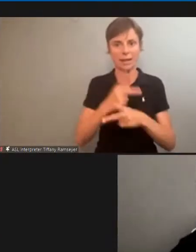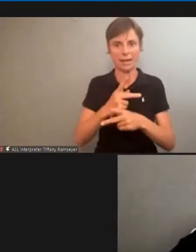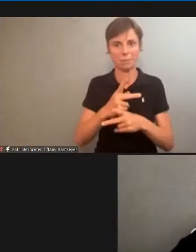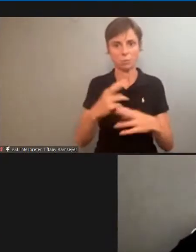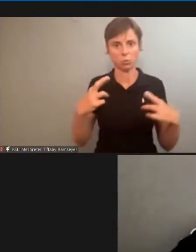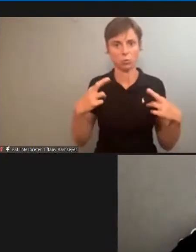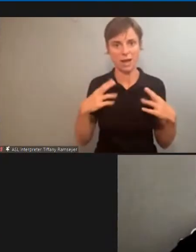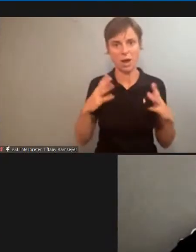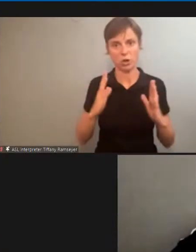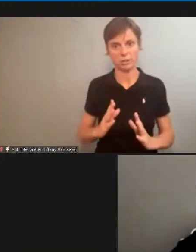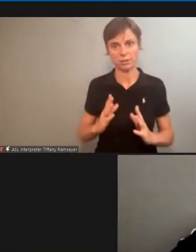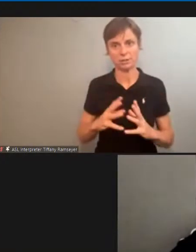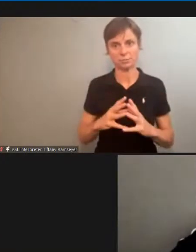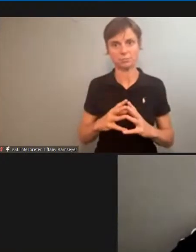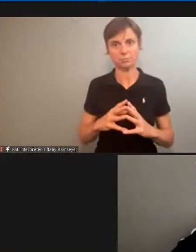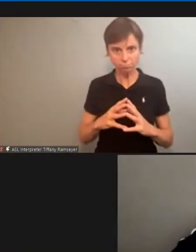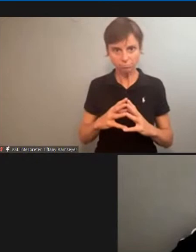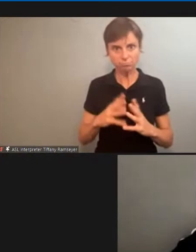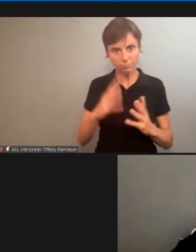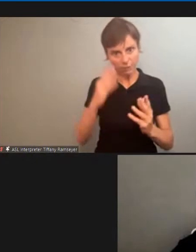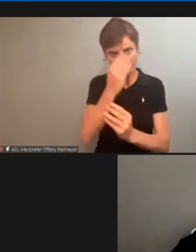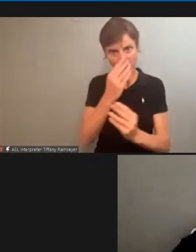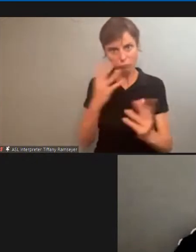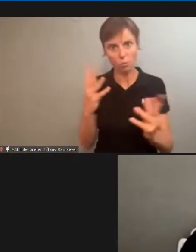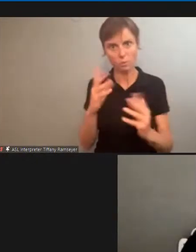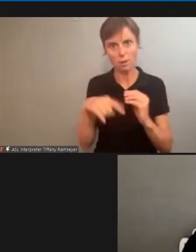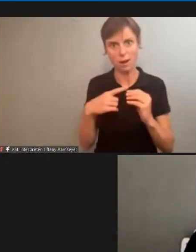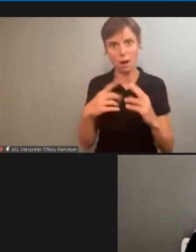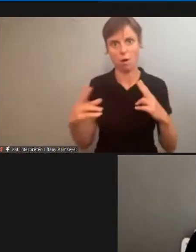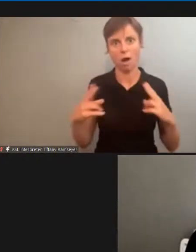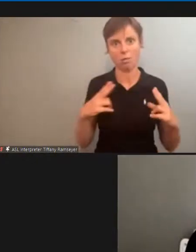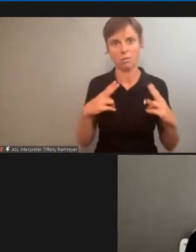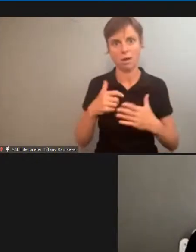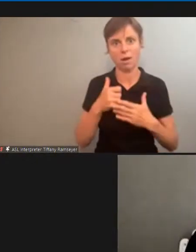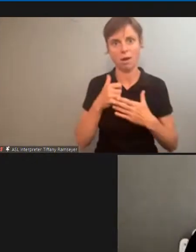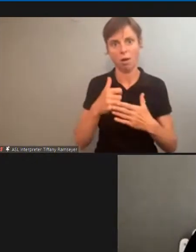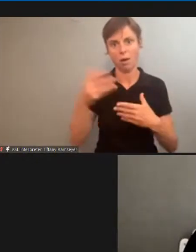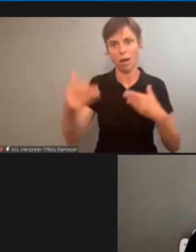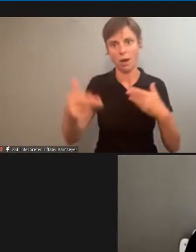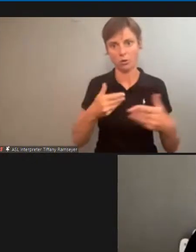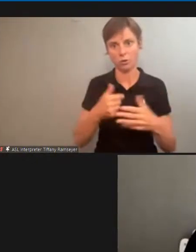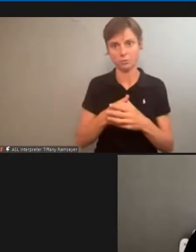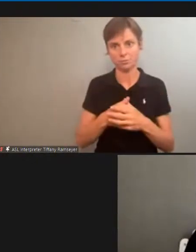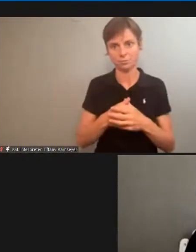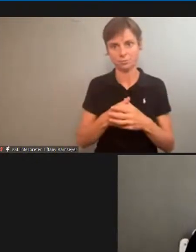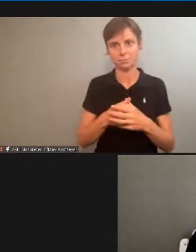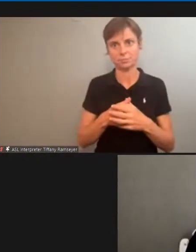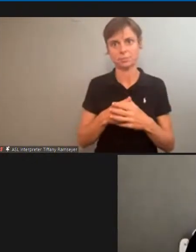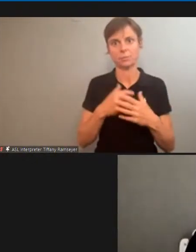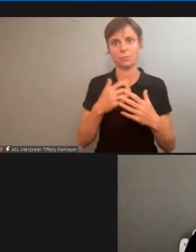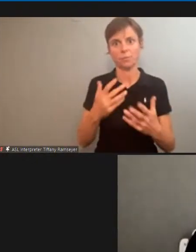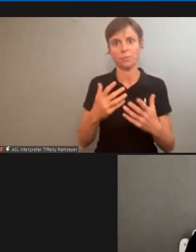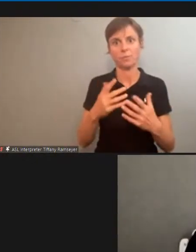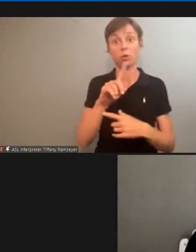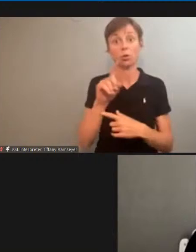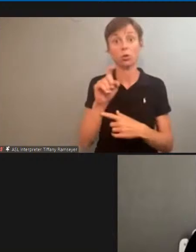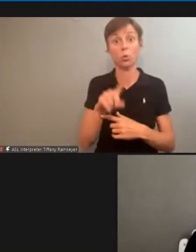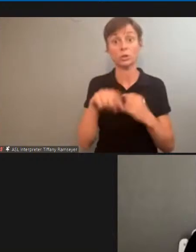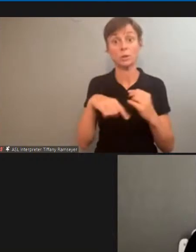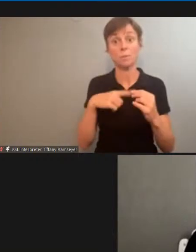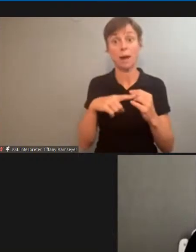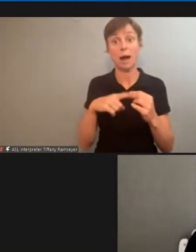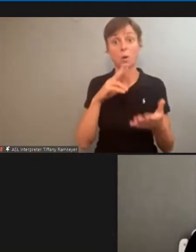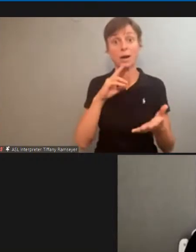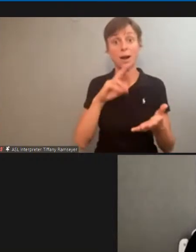up to date on the holiday help hiring. The question of contract